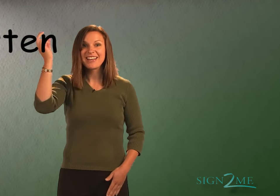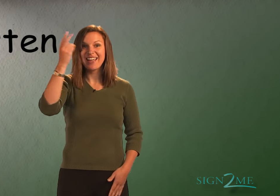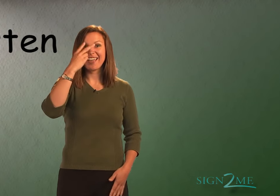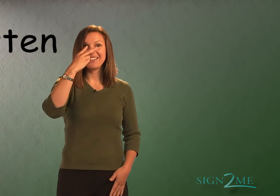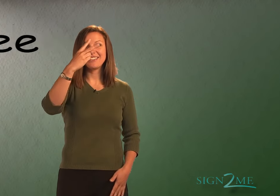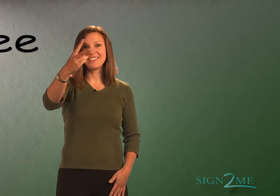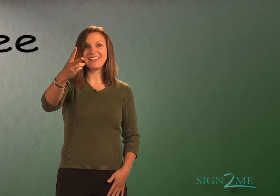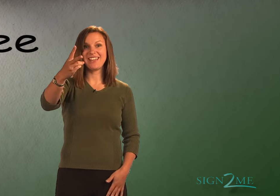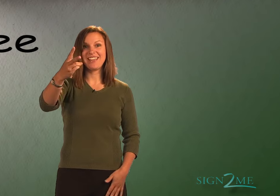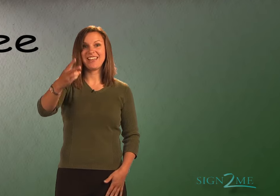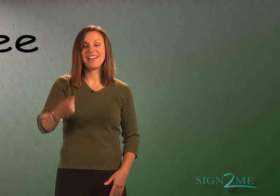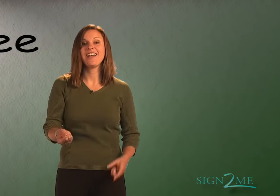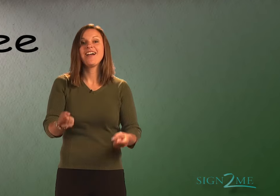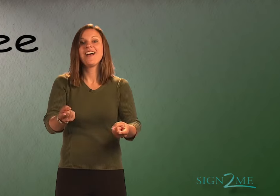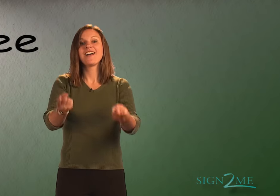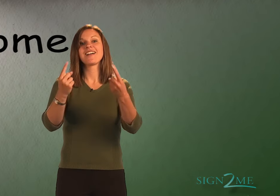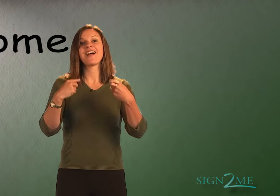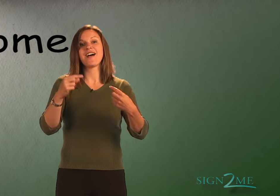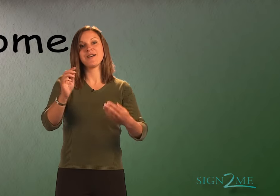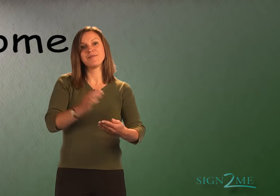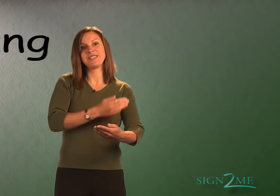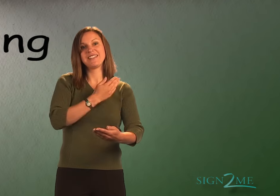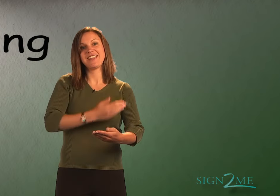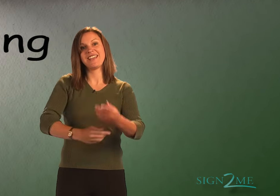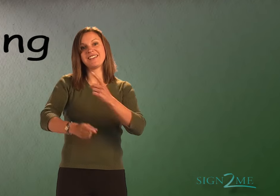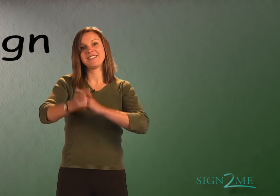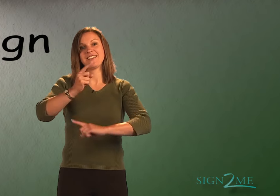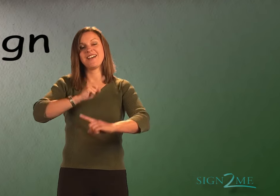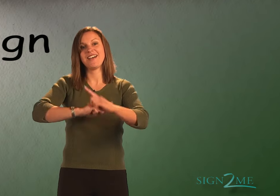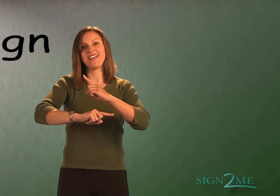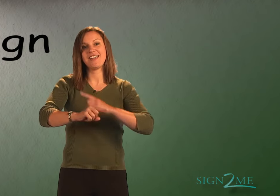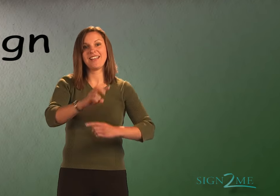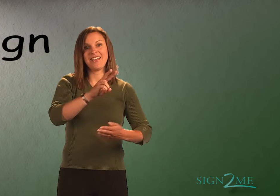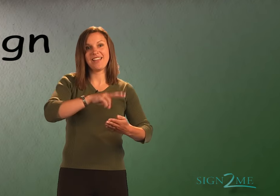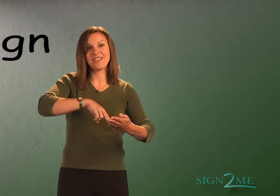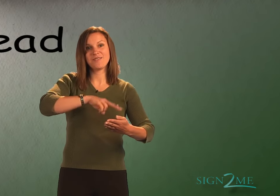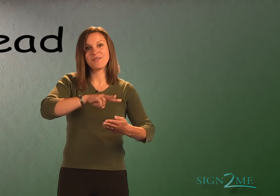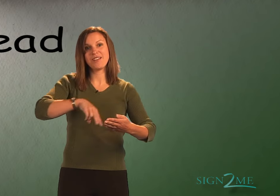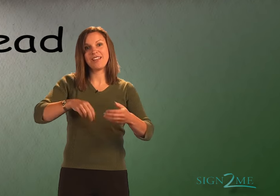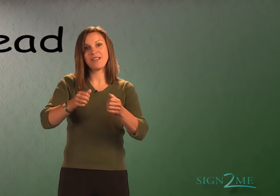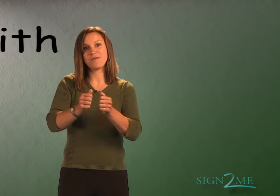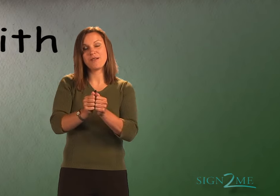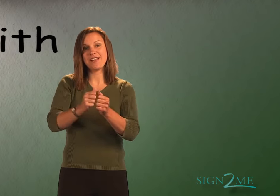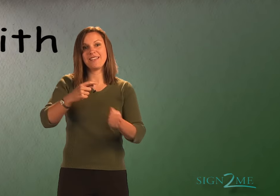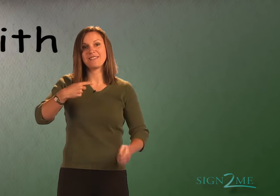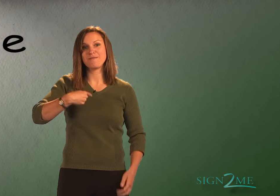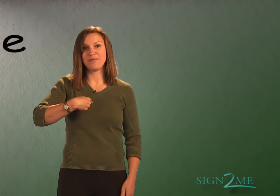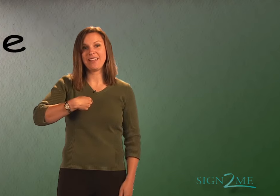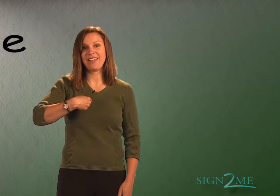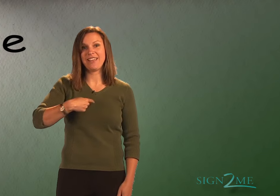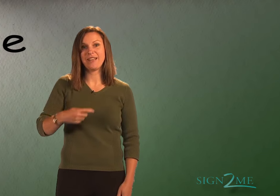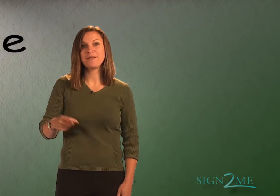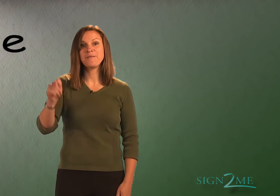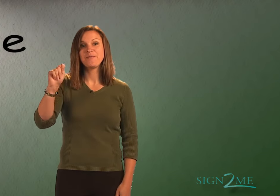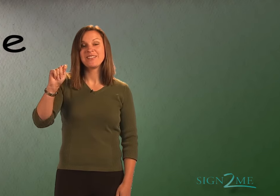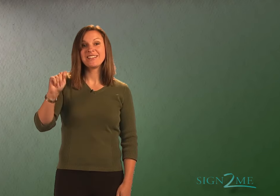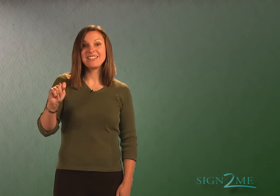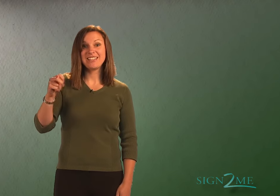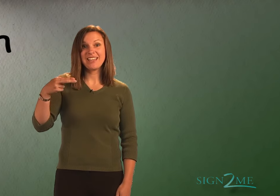and see Come sing, sign and read with me T